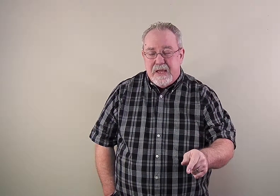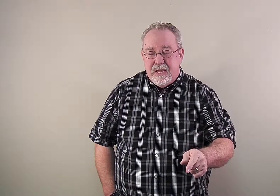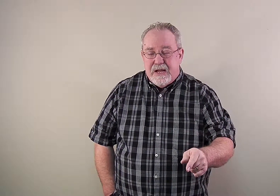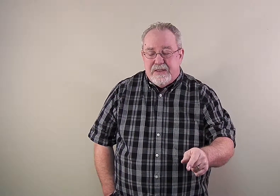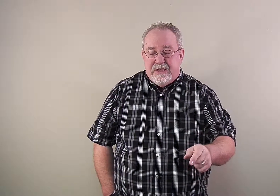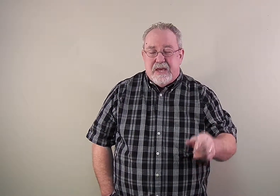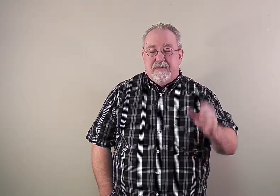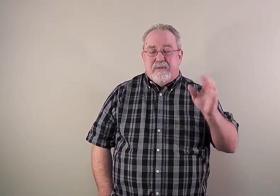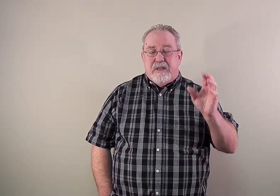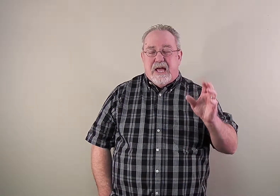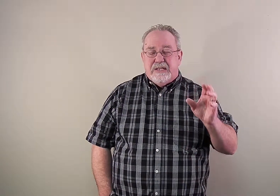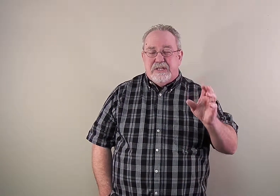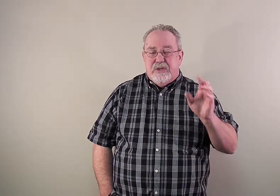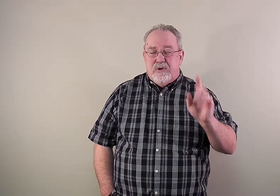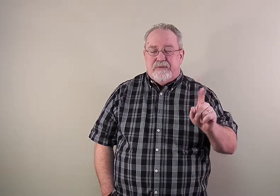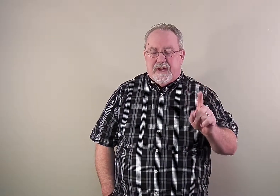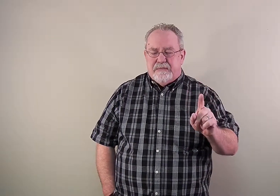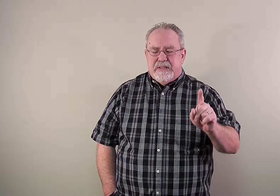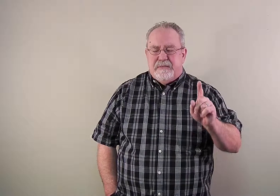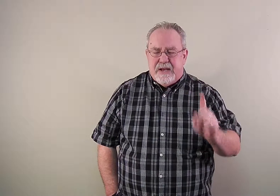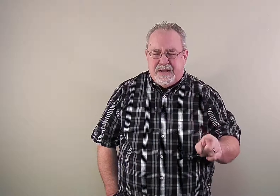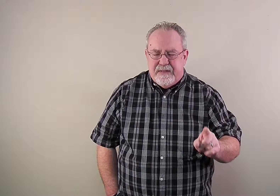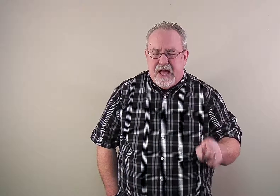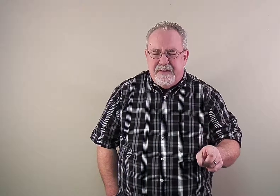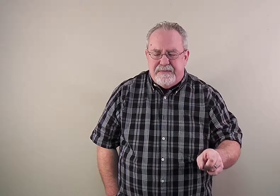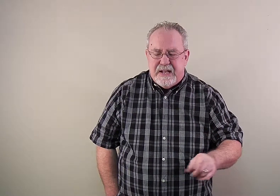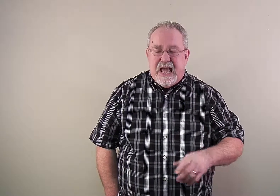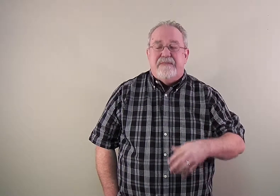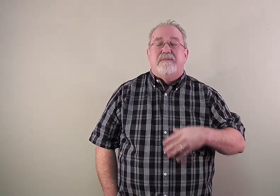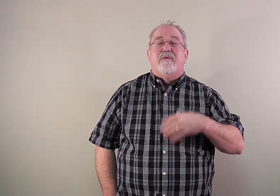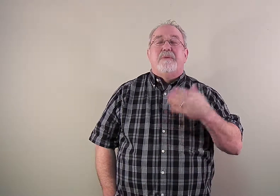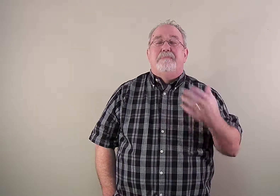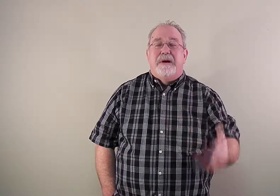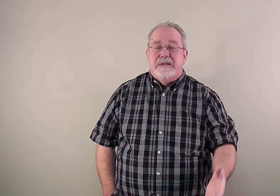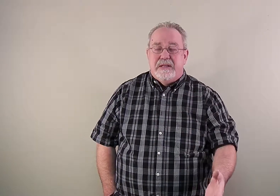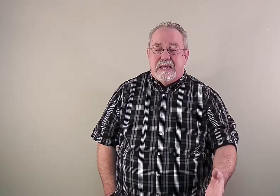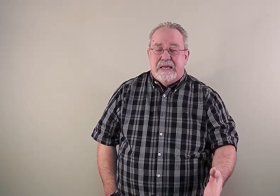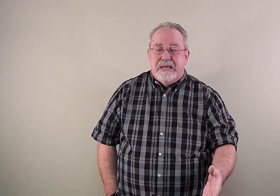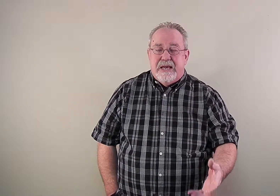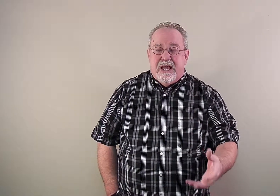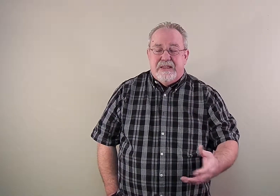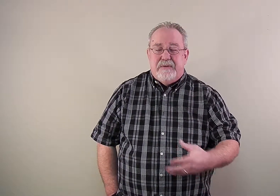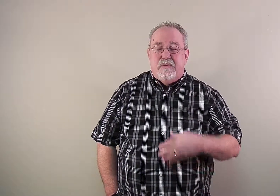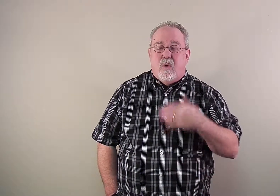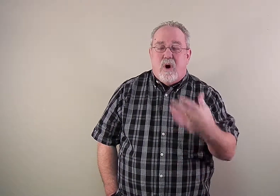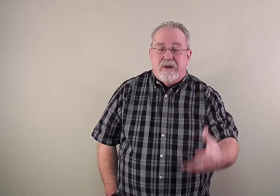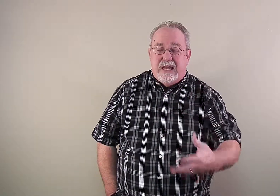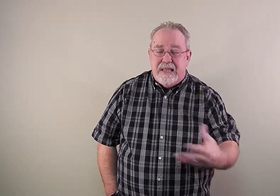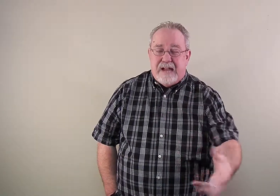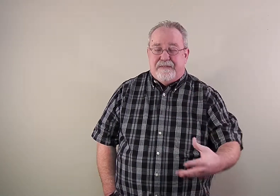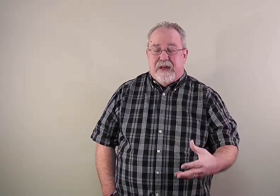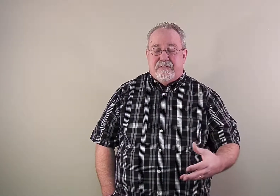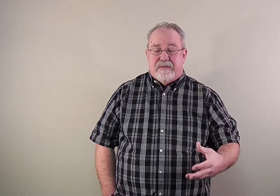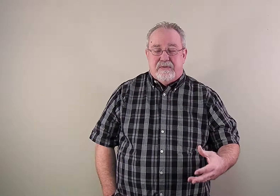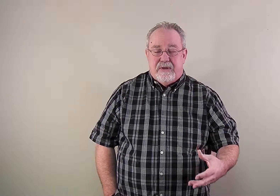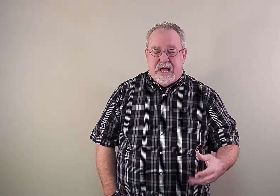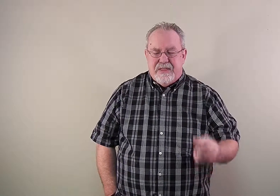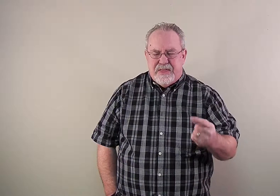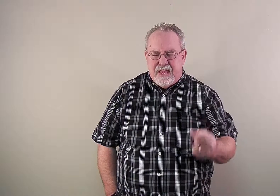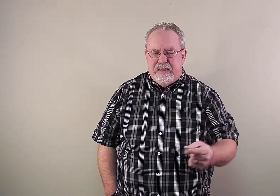that they would realize that you have come, that they might have life and have it more abundantly, and they would walk in that favor. I thank